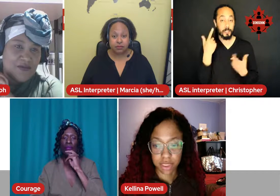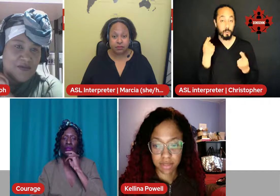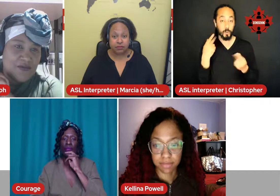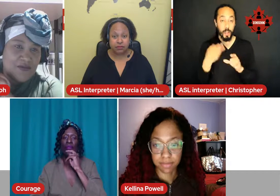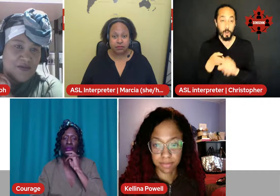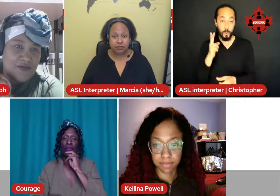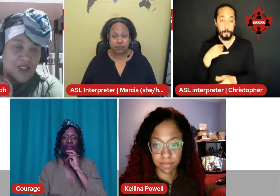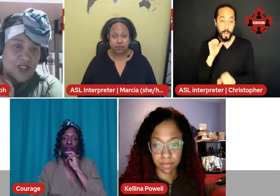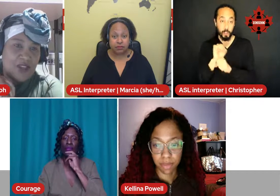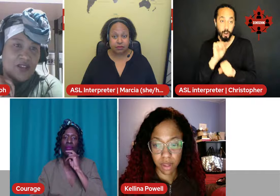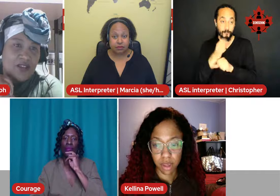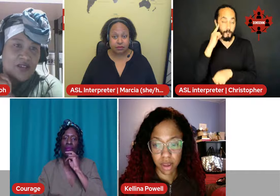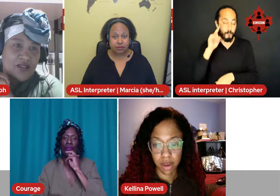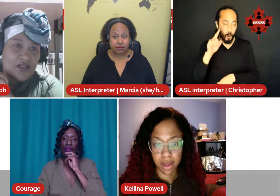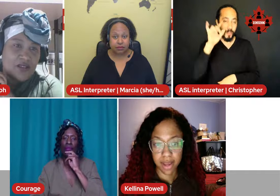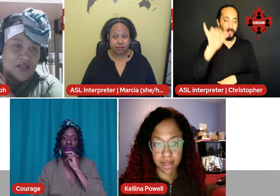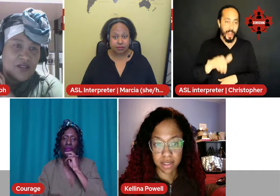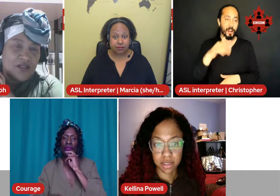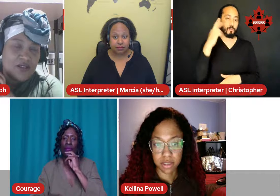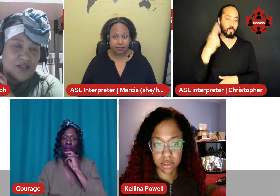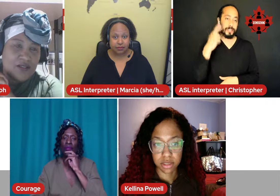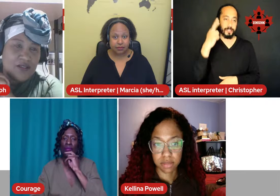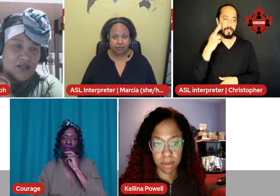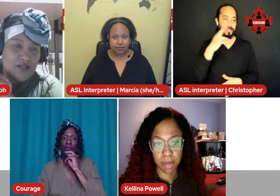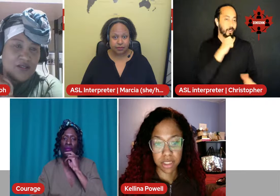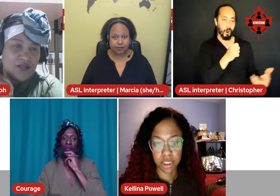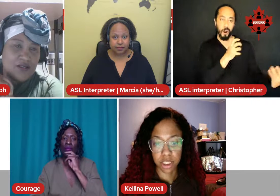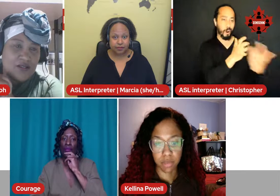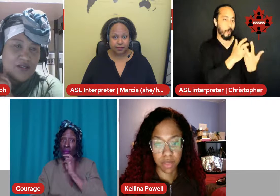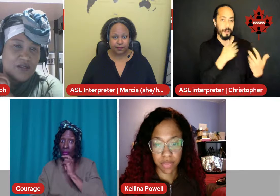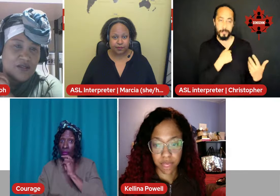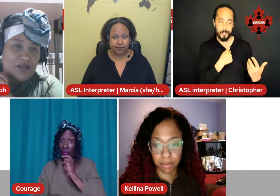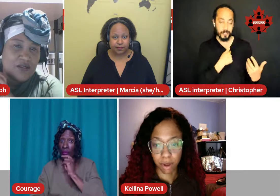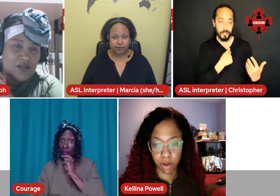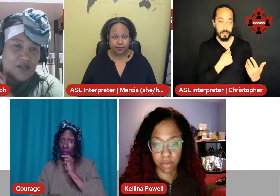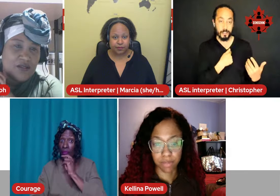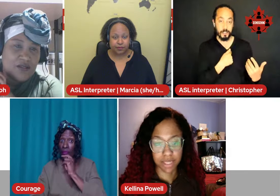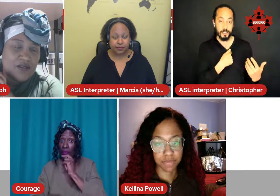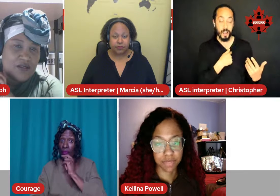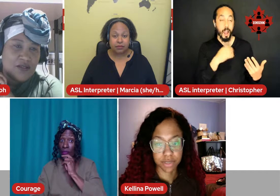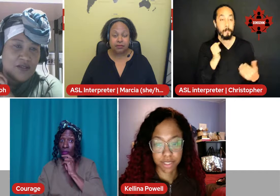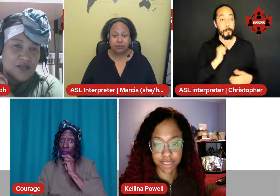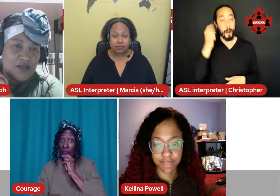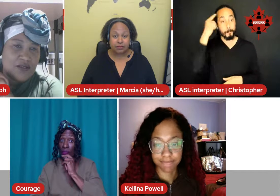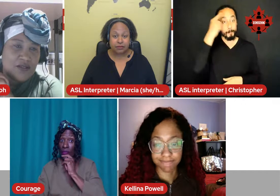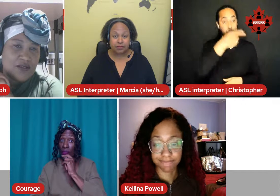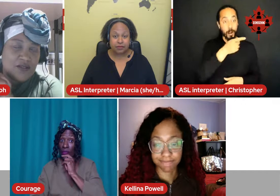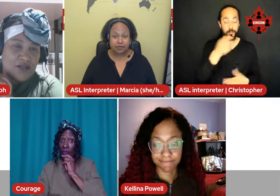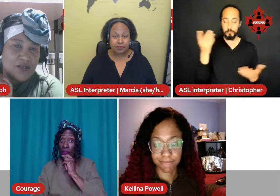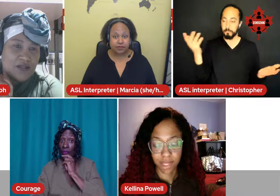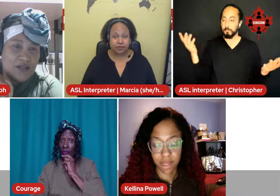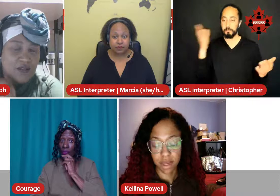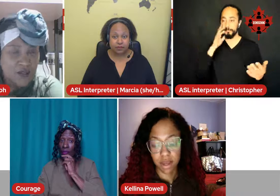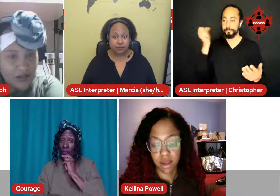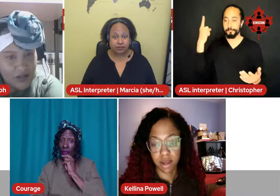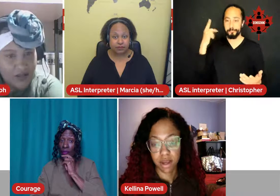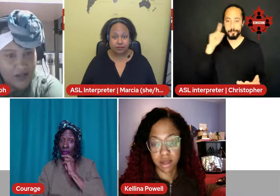reason. And my boss didn't know nothing about my deaf experience. And